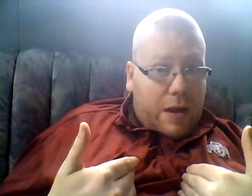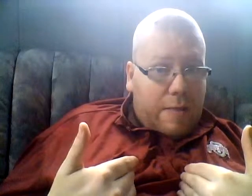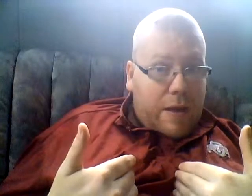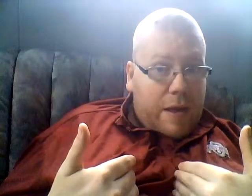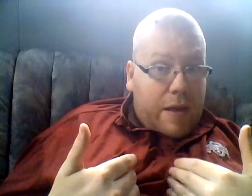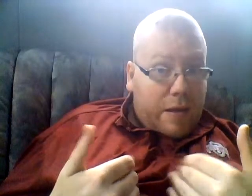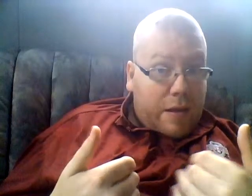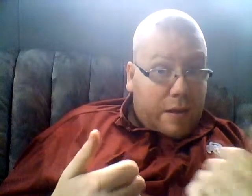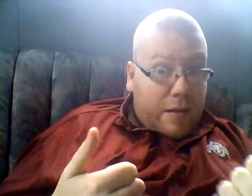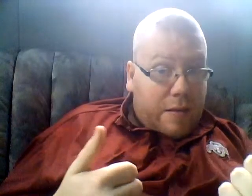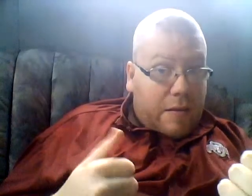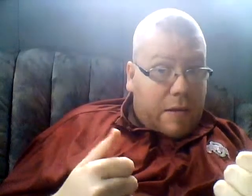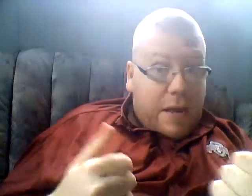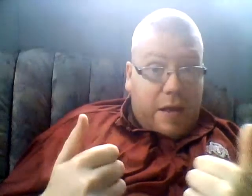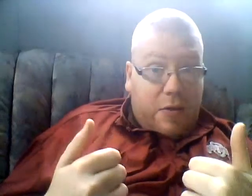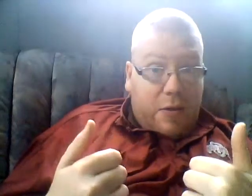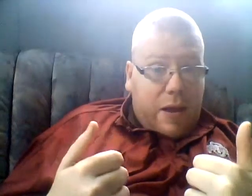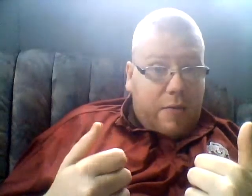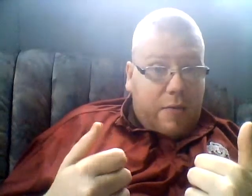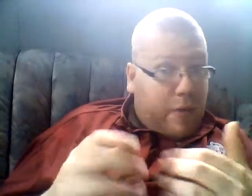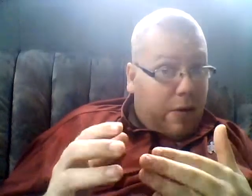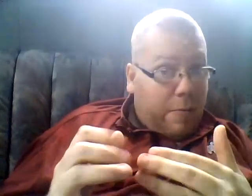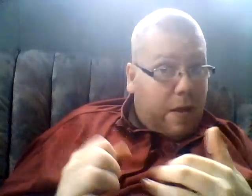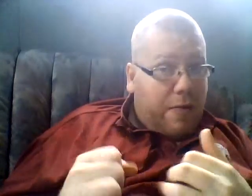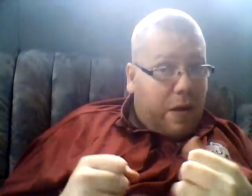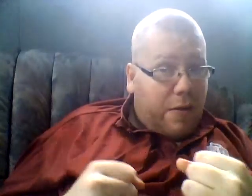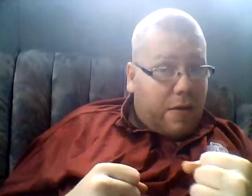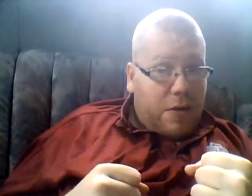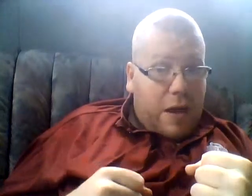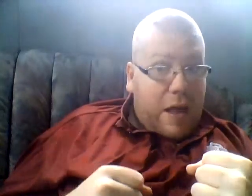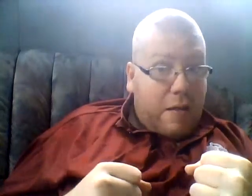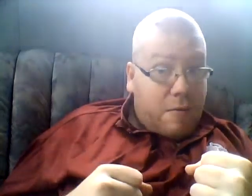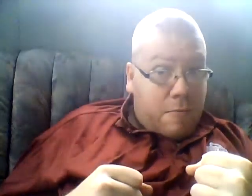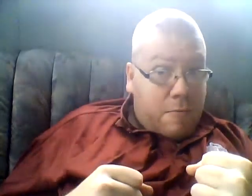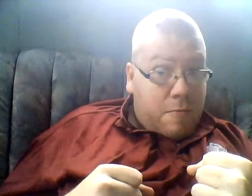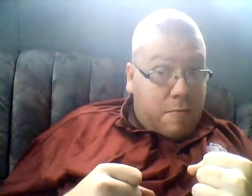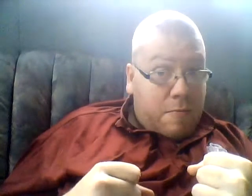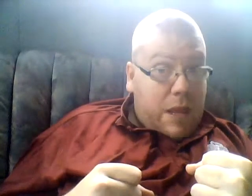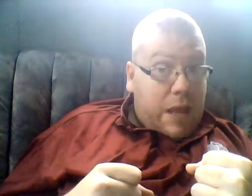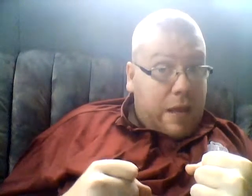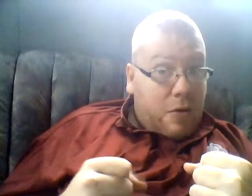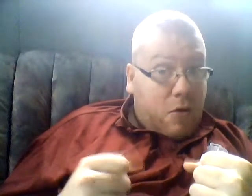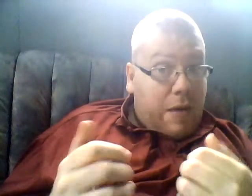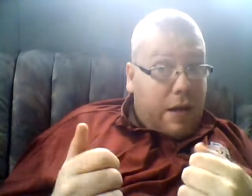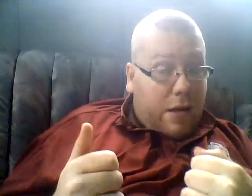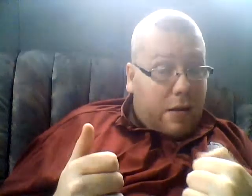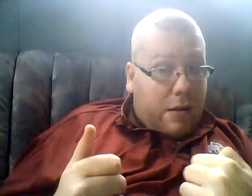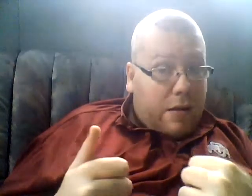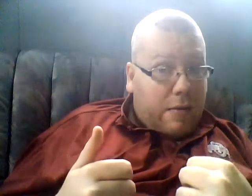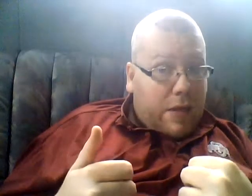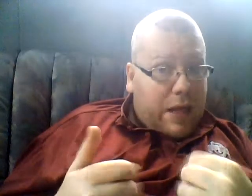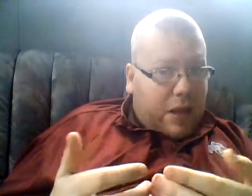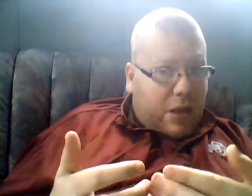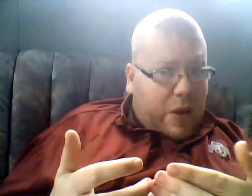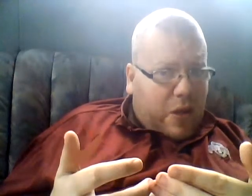to be taken away by those pedophiles and may or may not get killed by them.